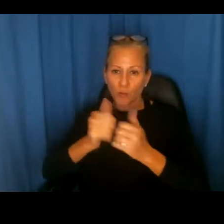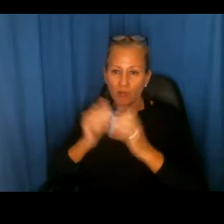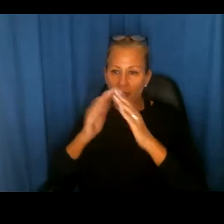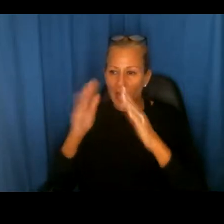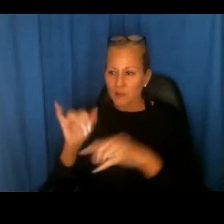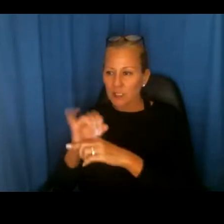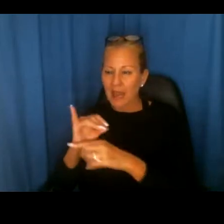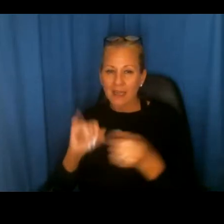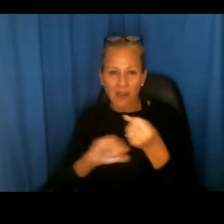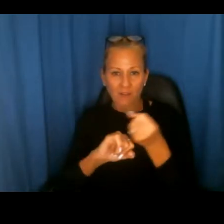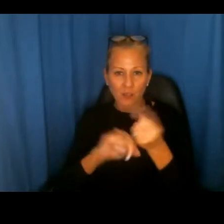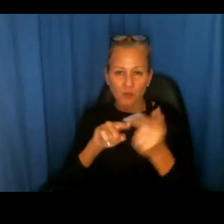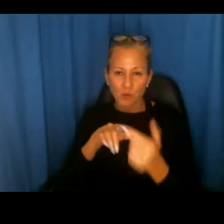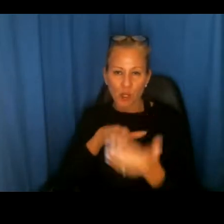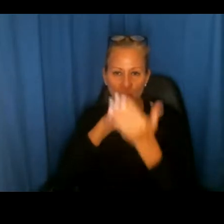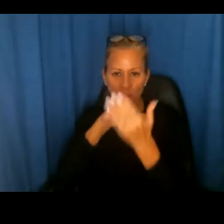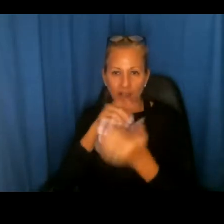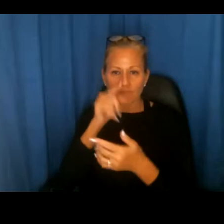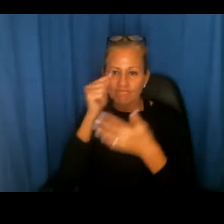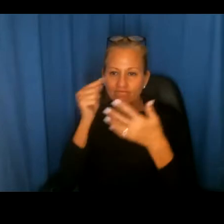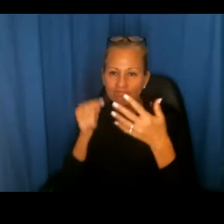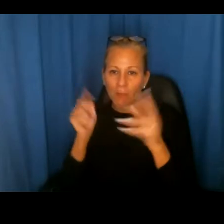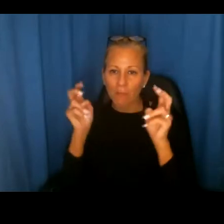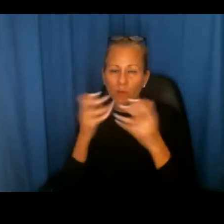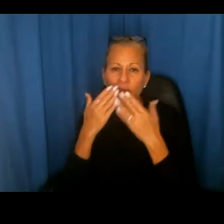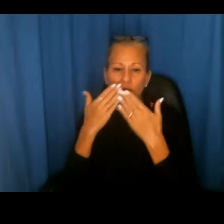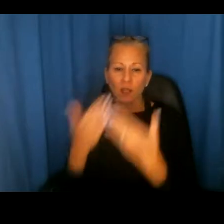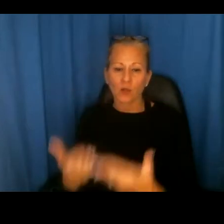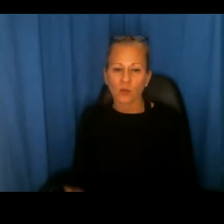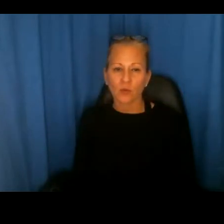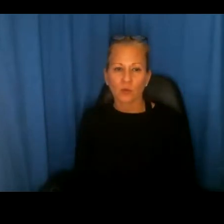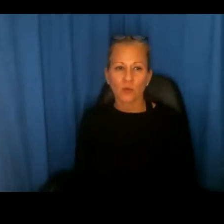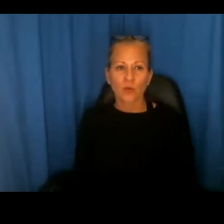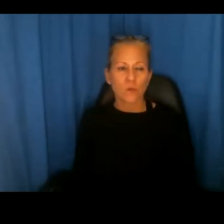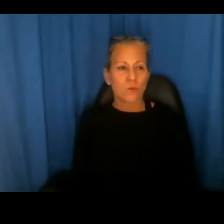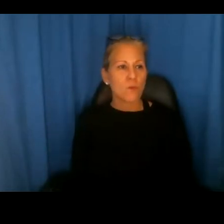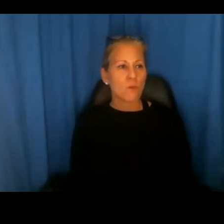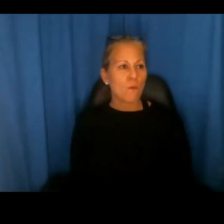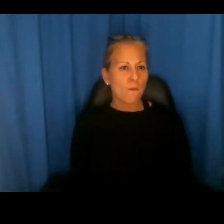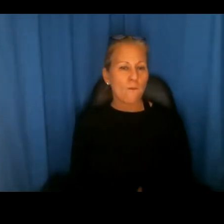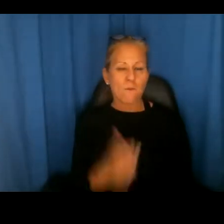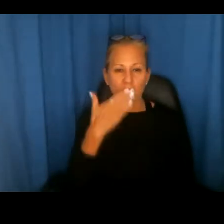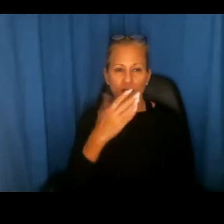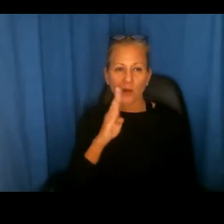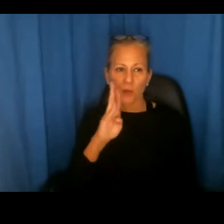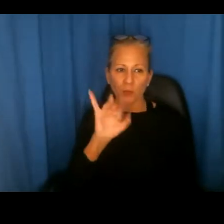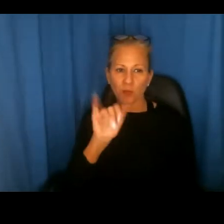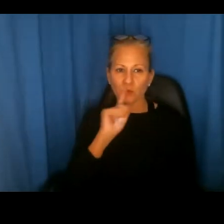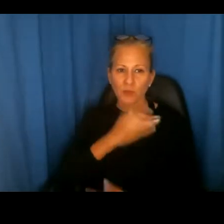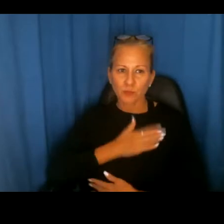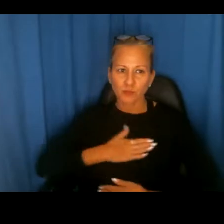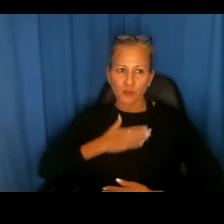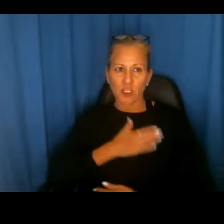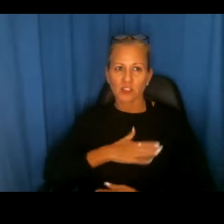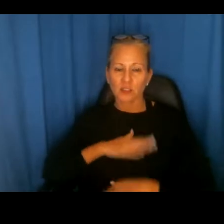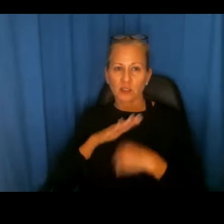advocates to address these issues. Thanks. Thank you so much, Brian. Really appreciate all